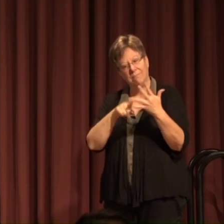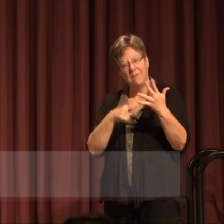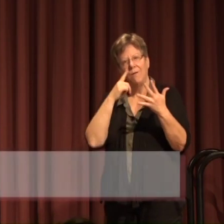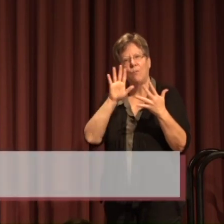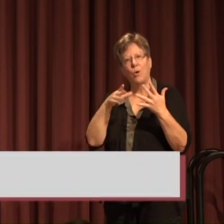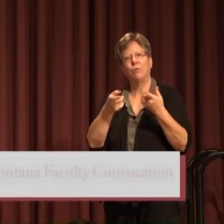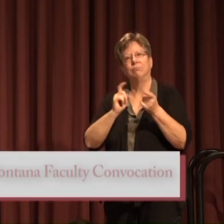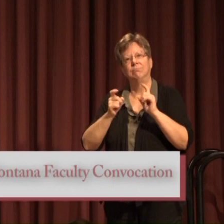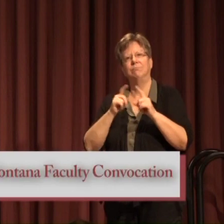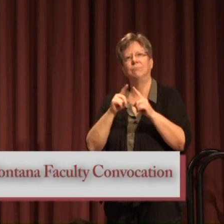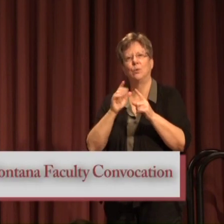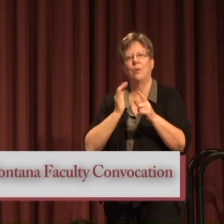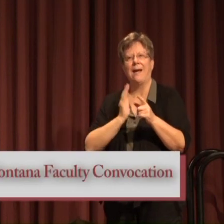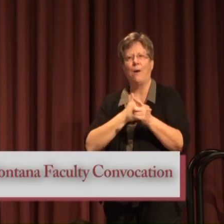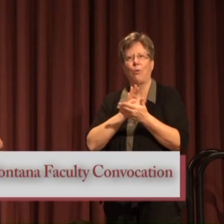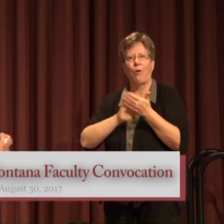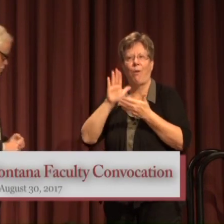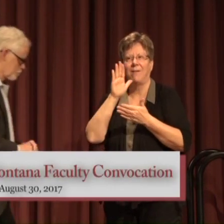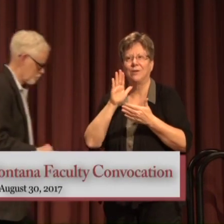university applause